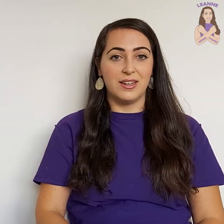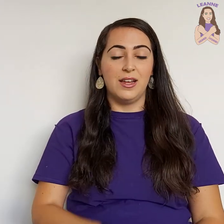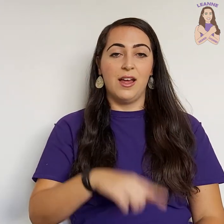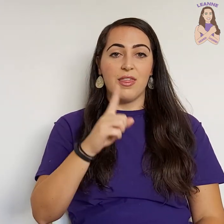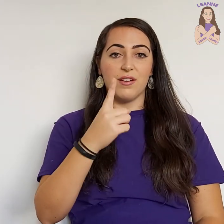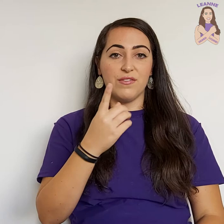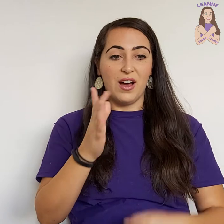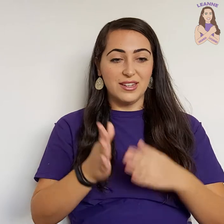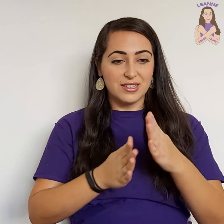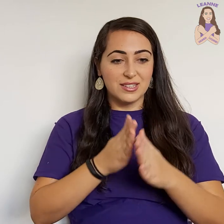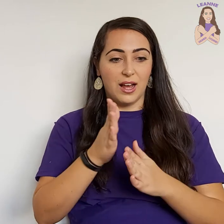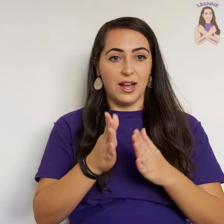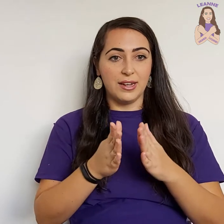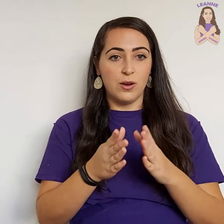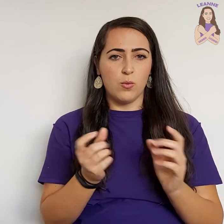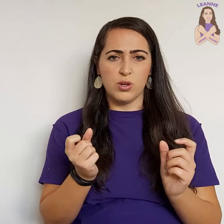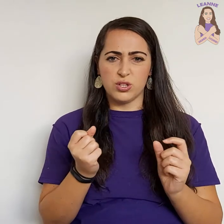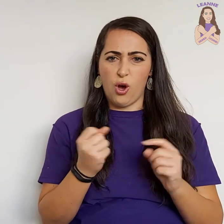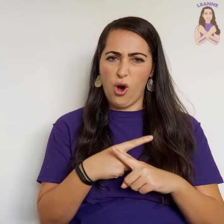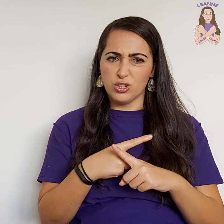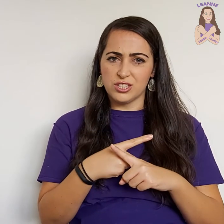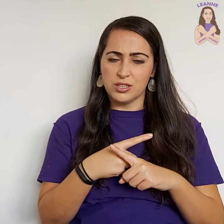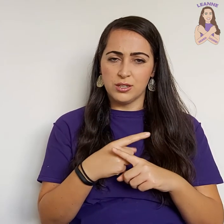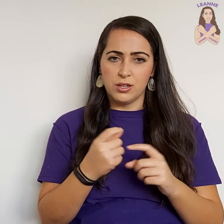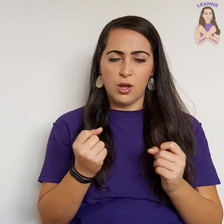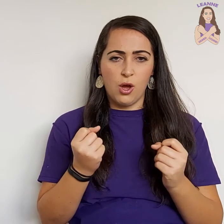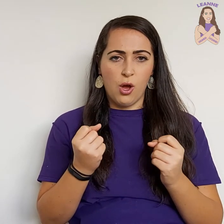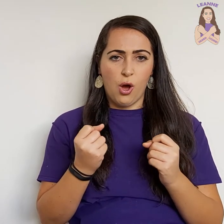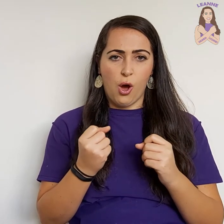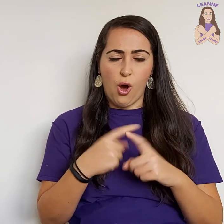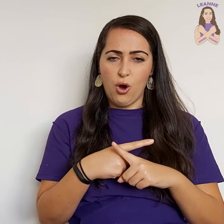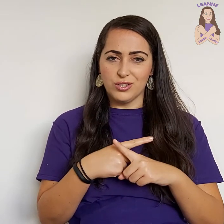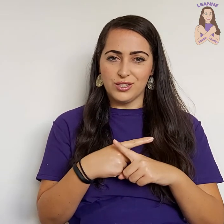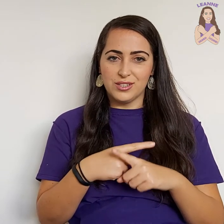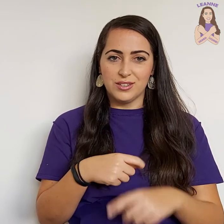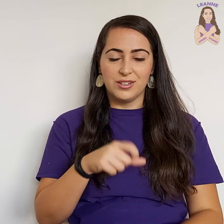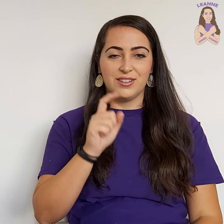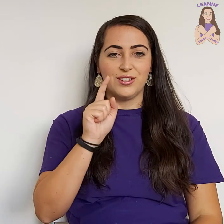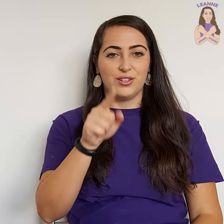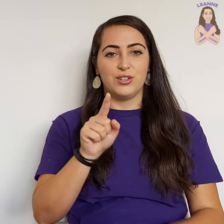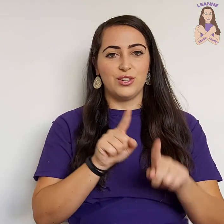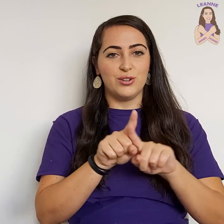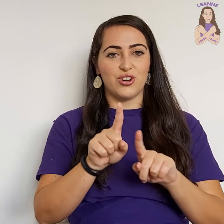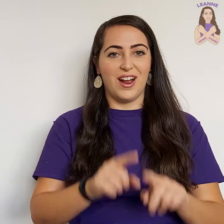The first sign was odd. Odd. You try.